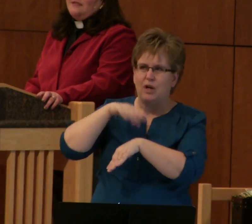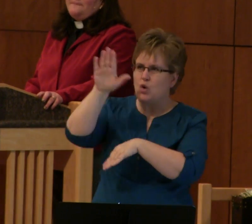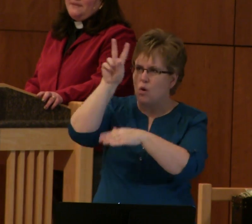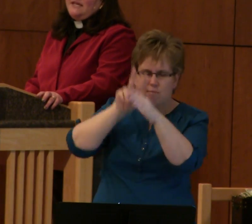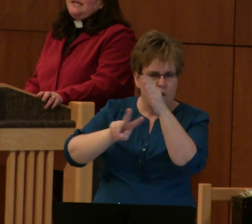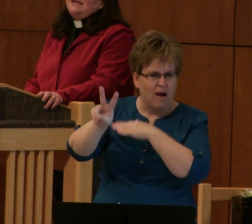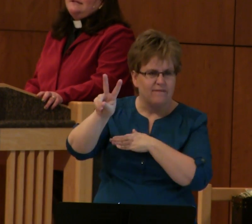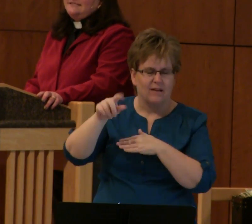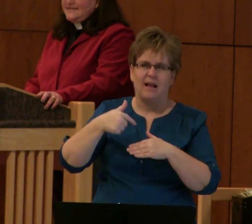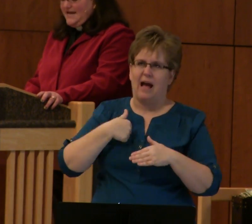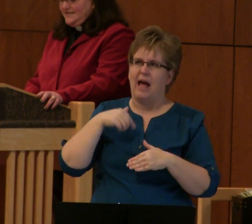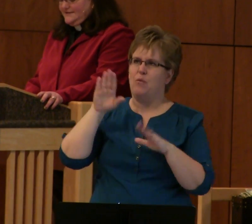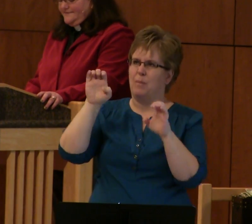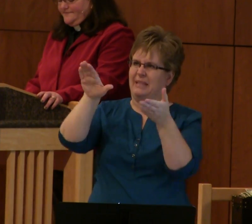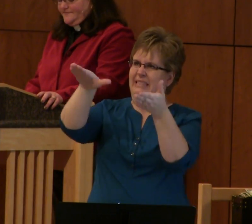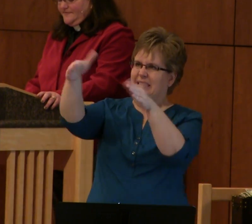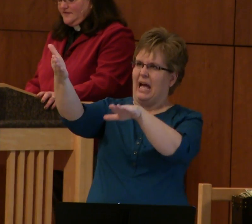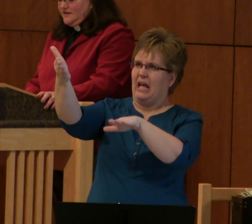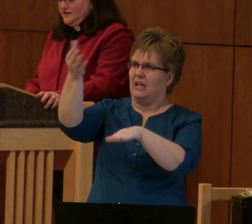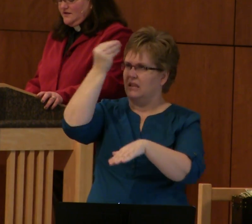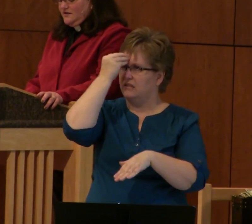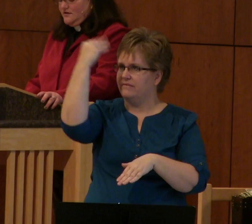I'll be dead.